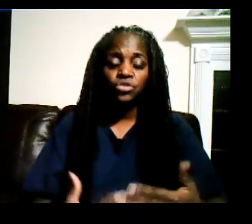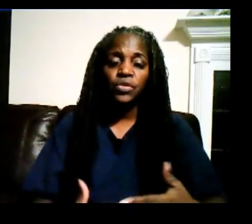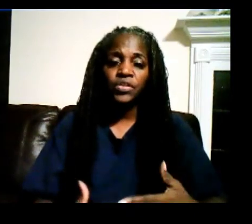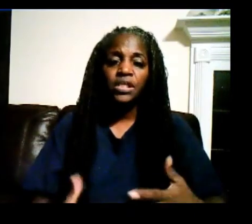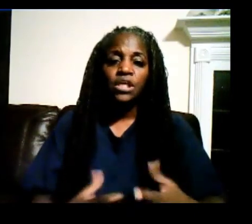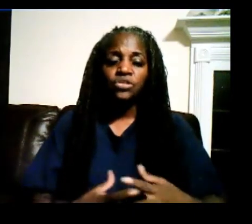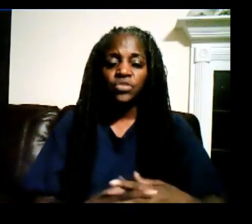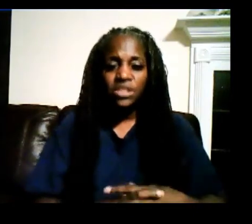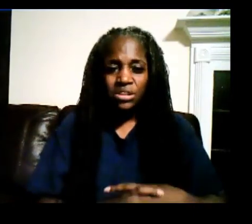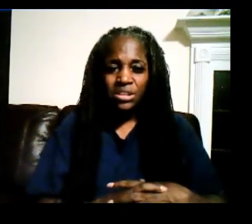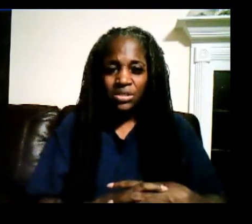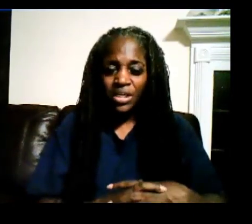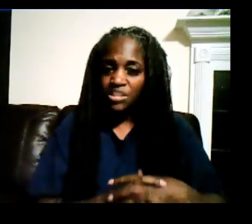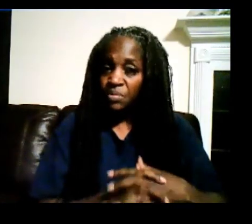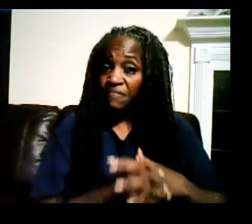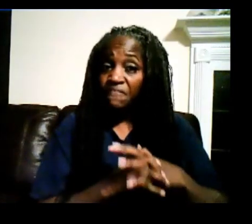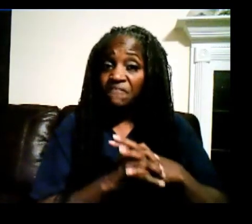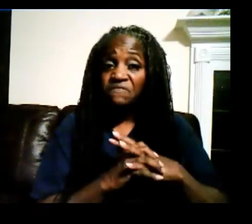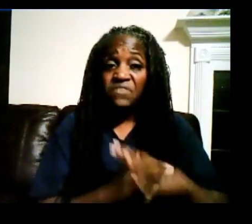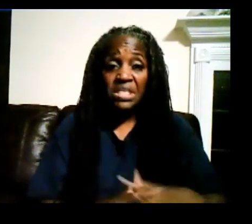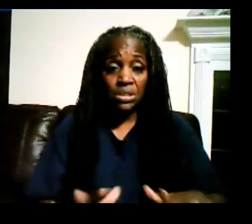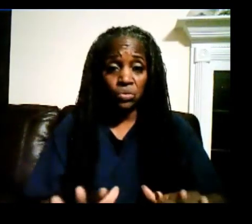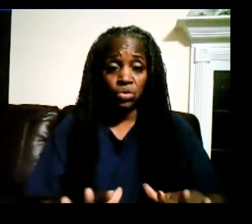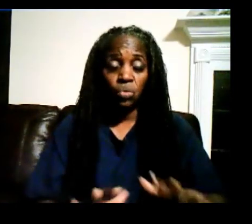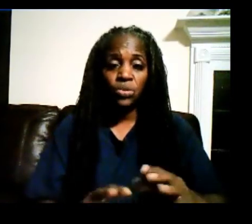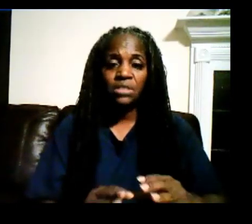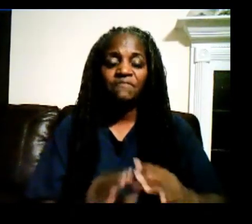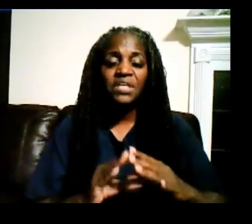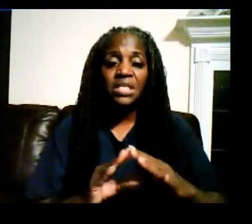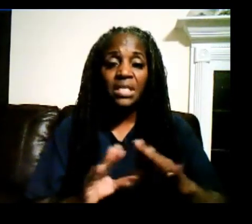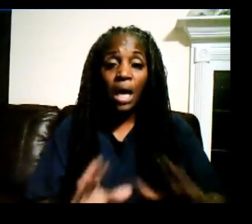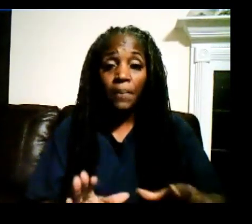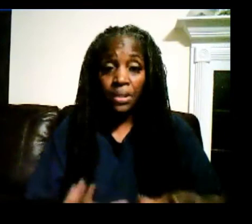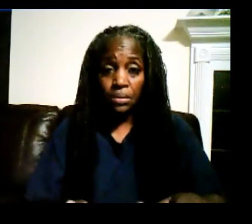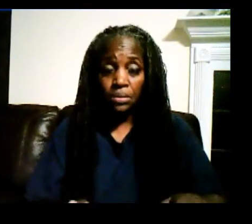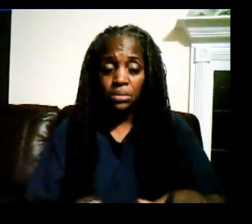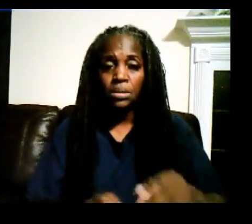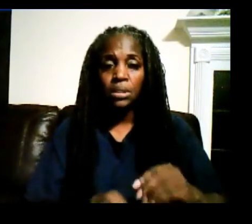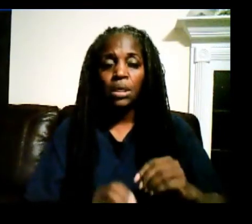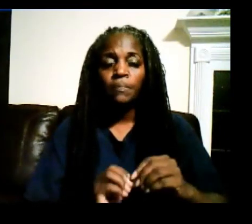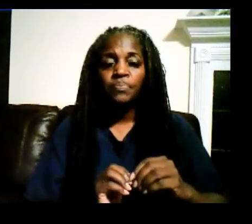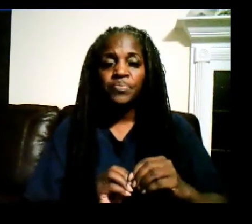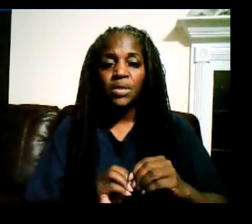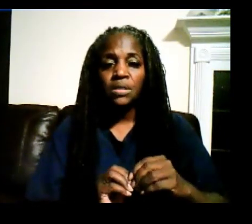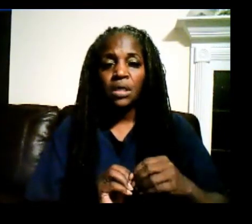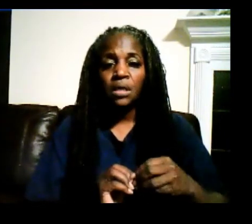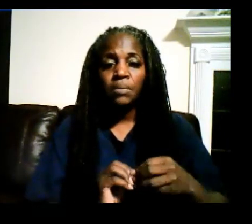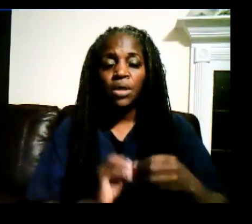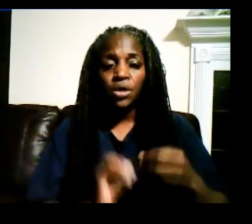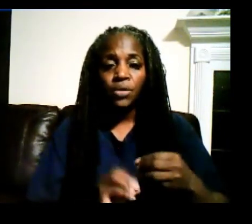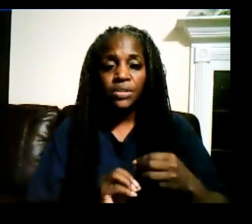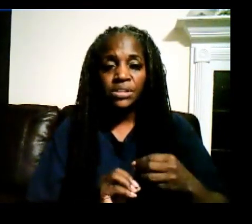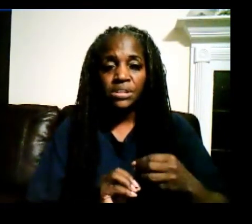do with it. So this year has been filled with some phenomenal occurrences